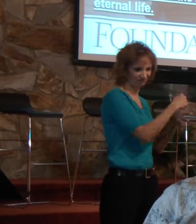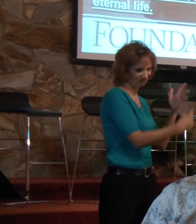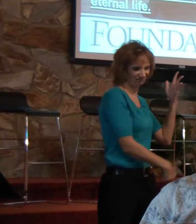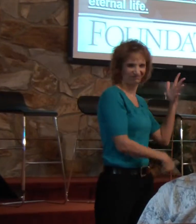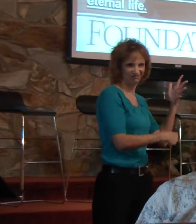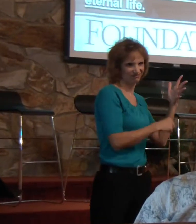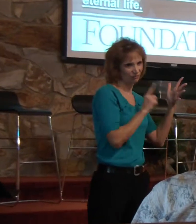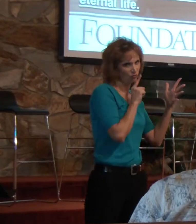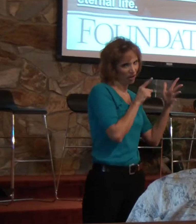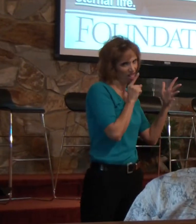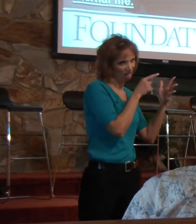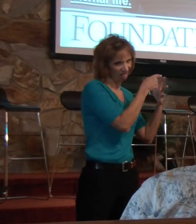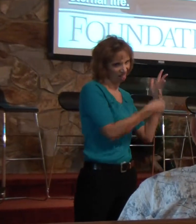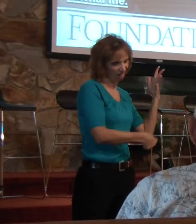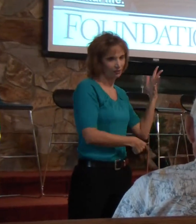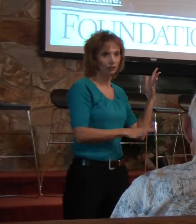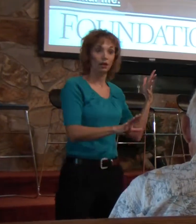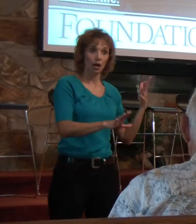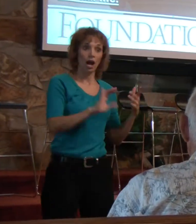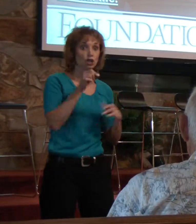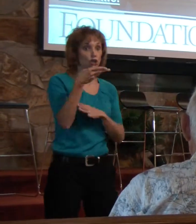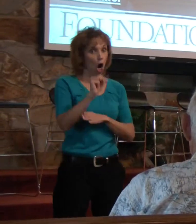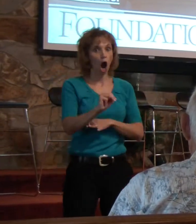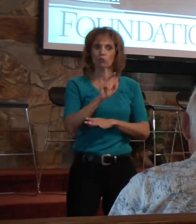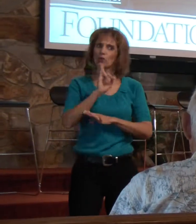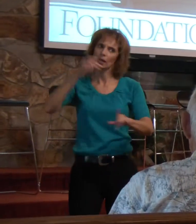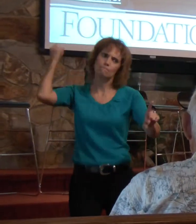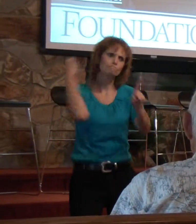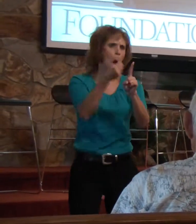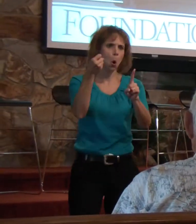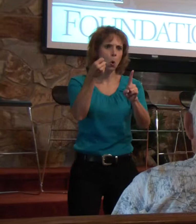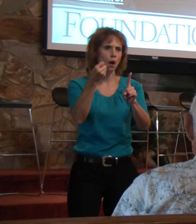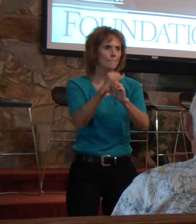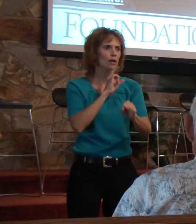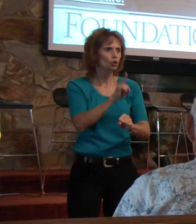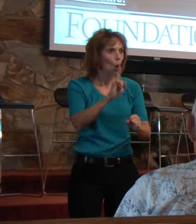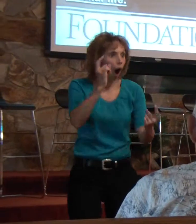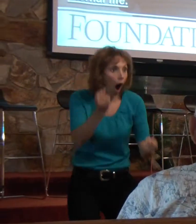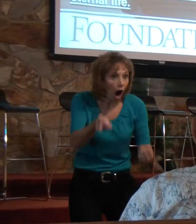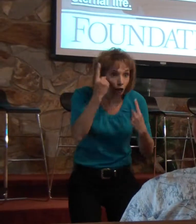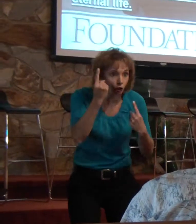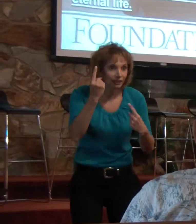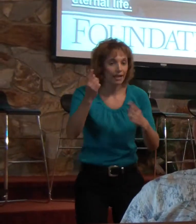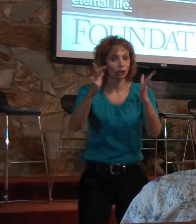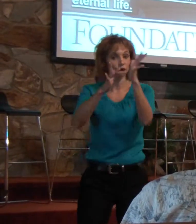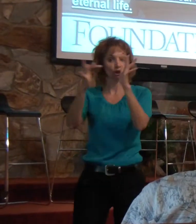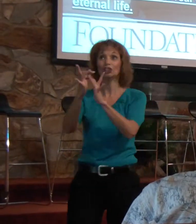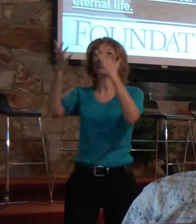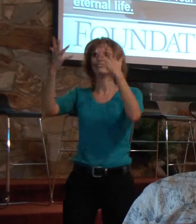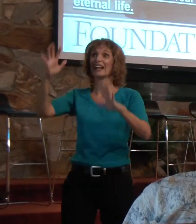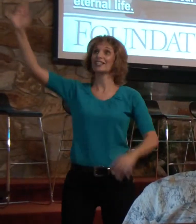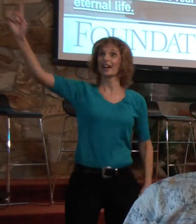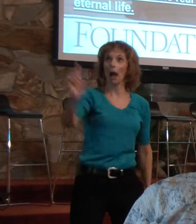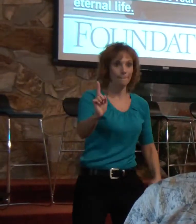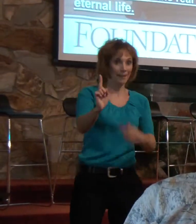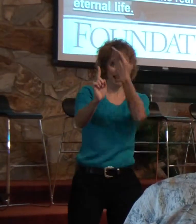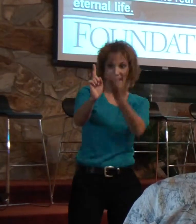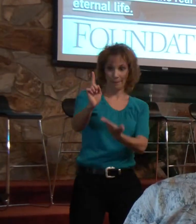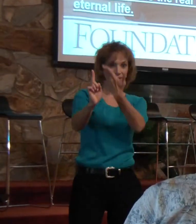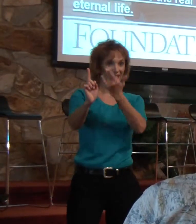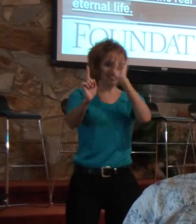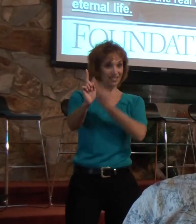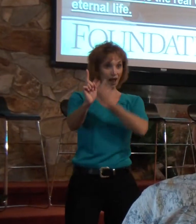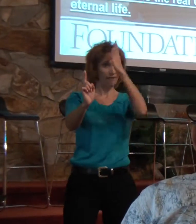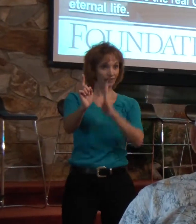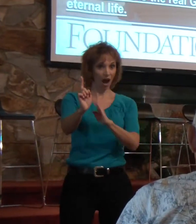And John is drilling this home to his congregation. He is saying, listen, Jesus has come. The Son of God has